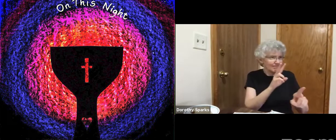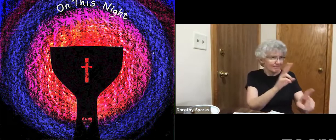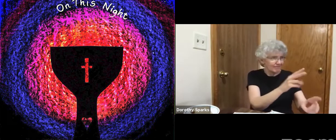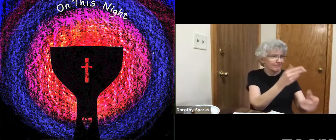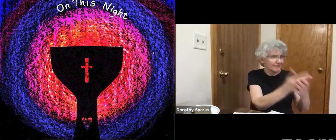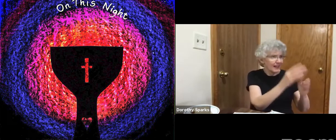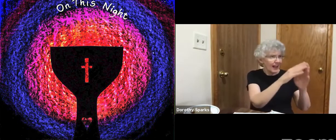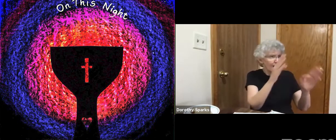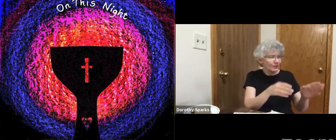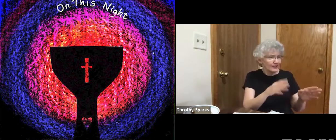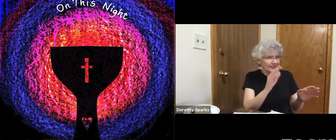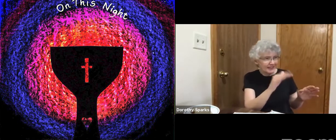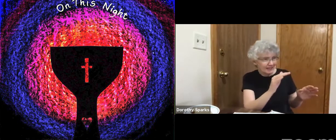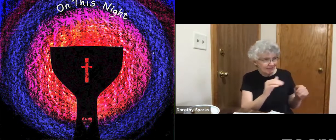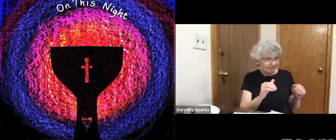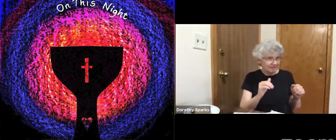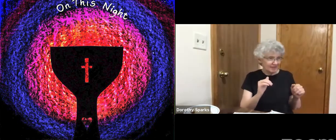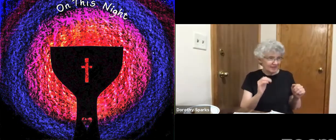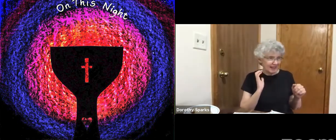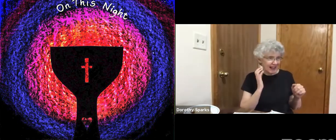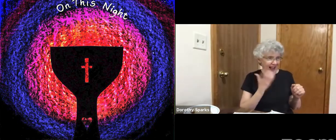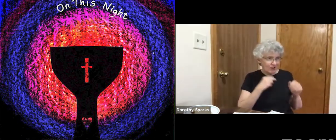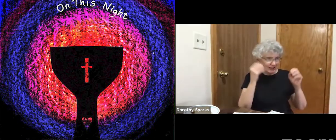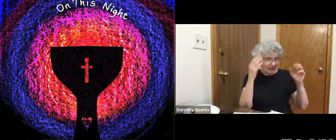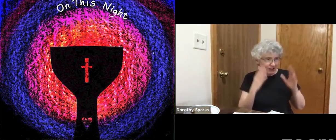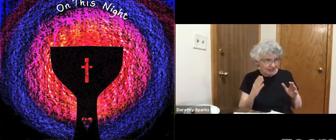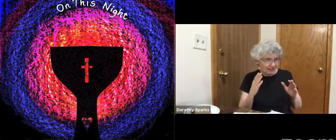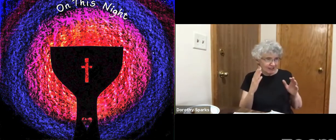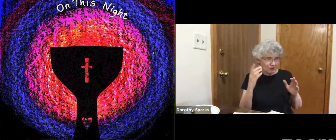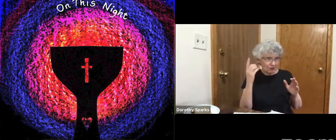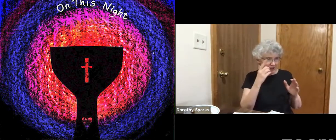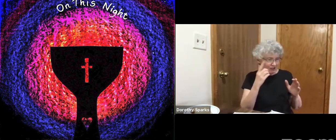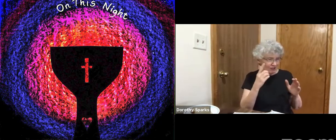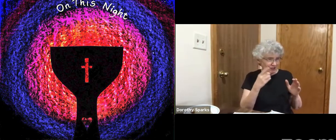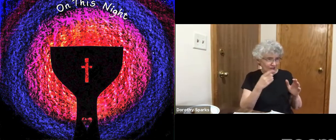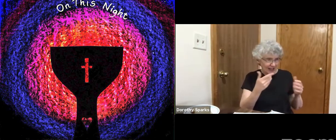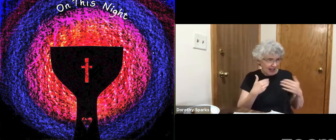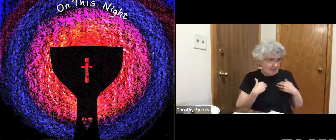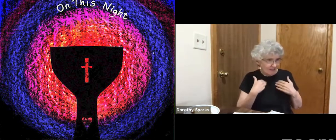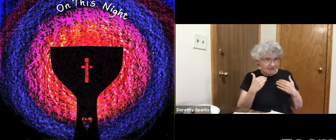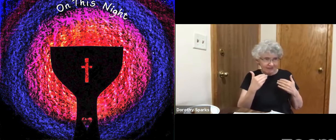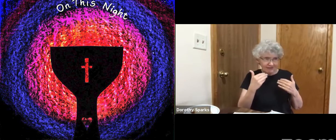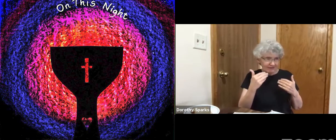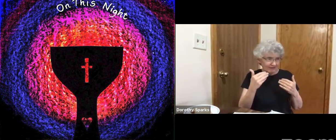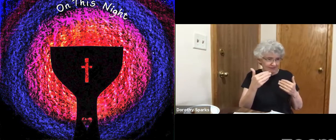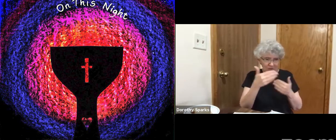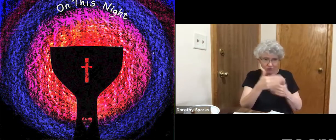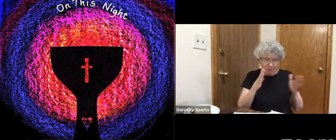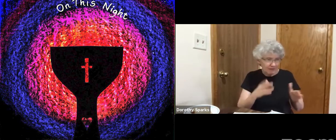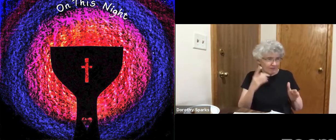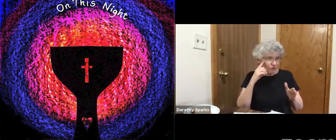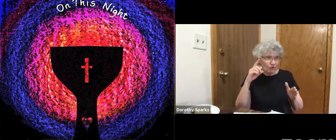The two disciples went into the city and found everything just as Jesus had told them.